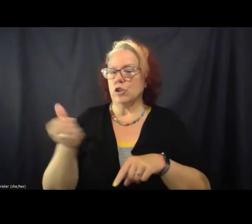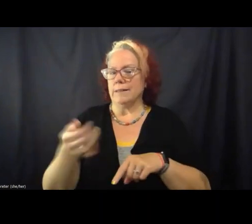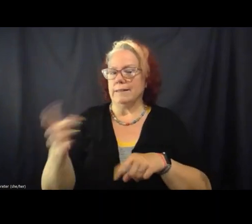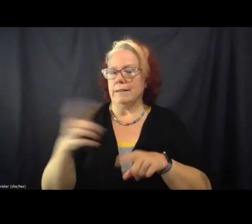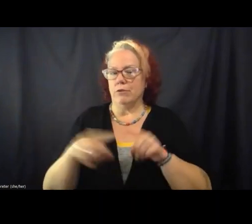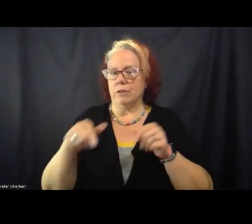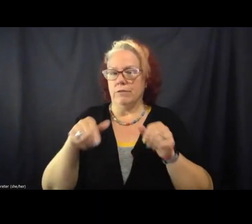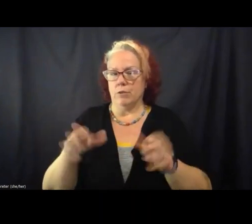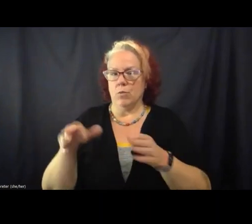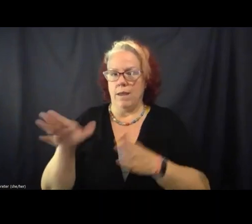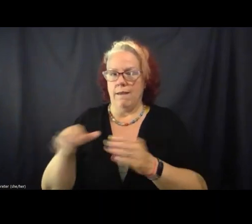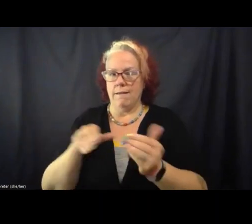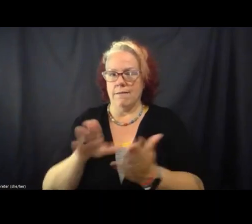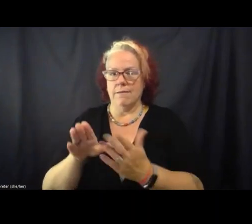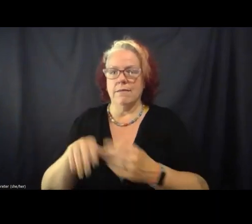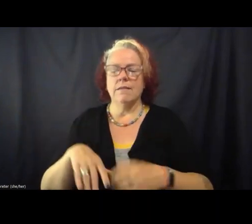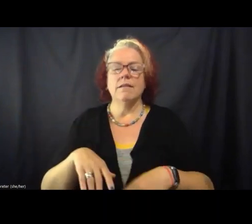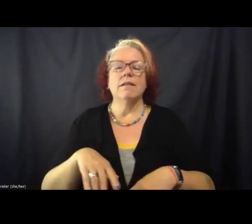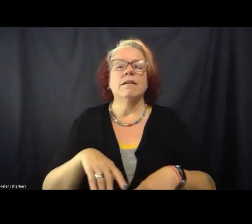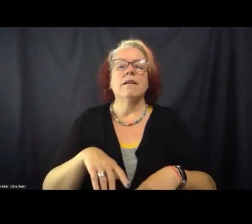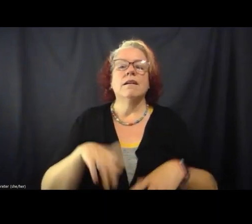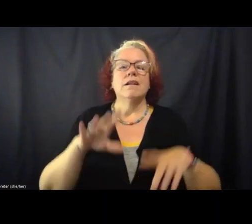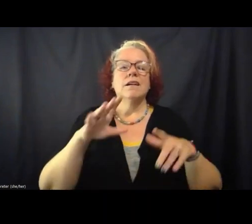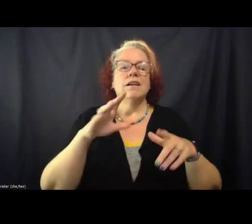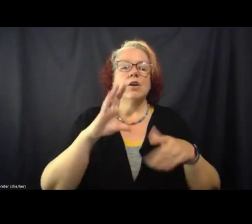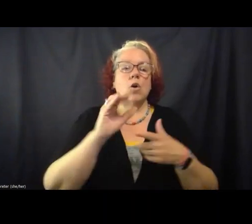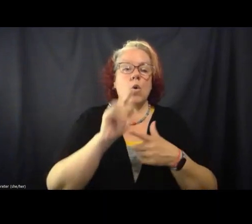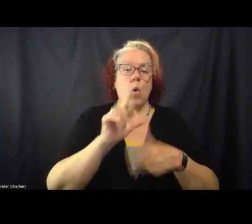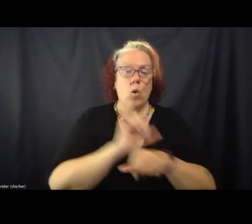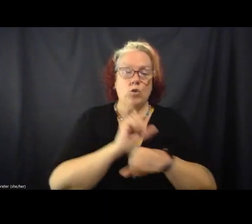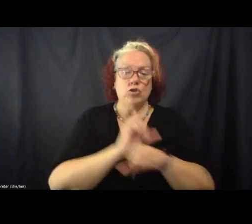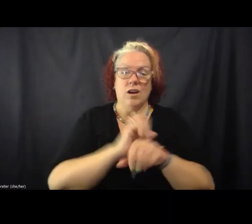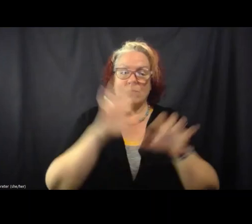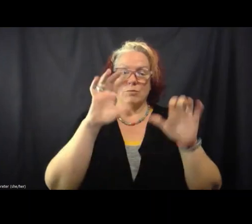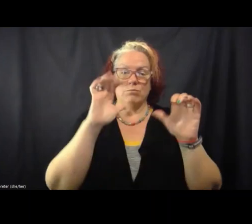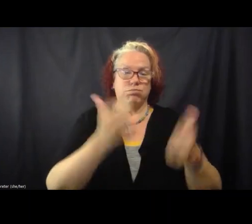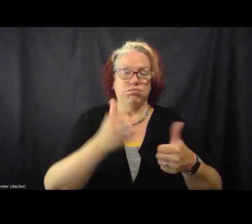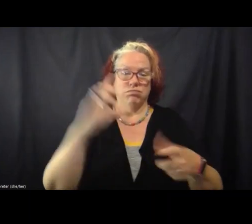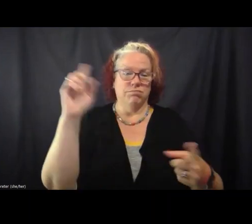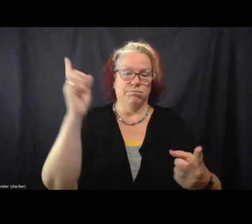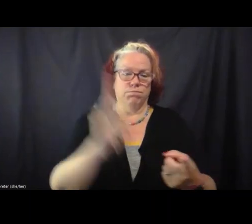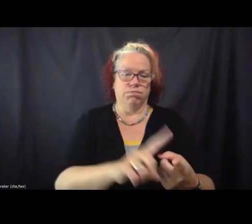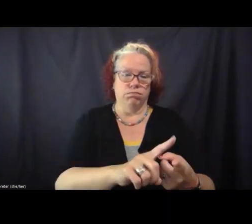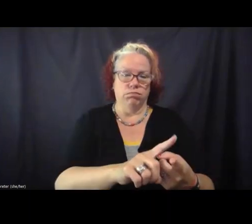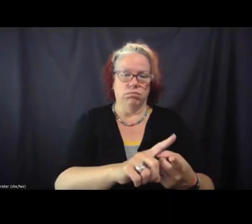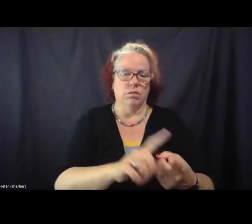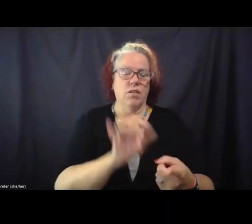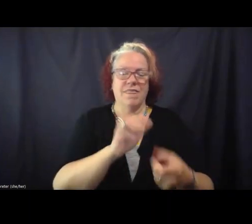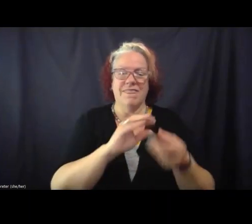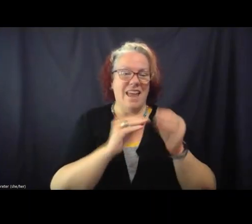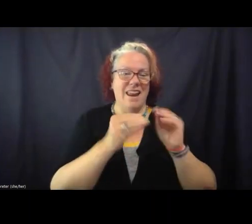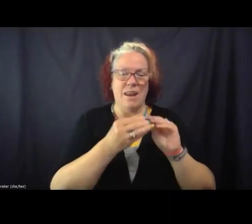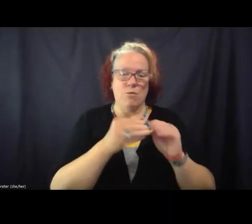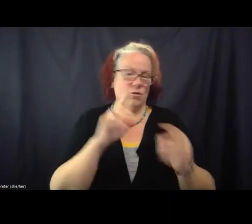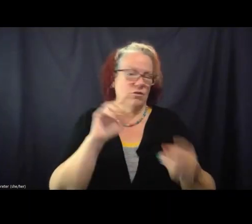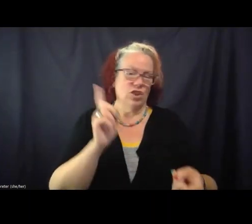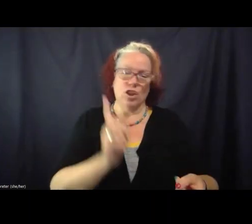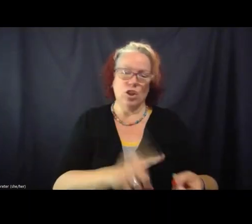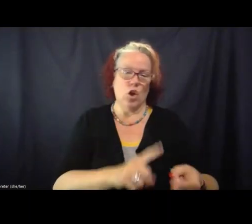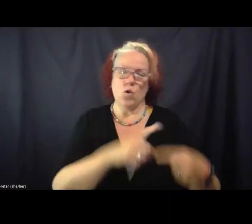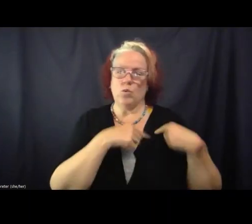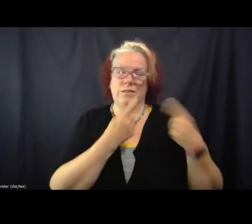rapid precipitous decline of coal jobs. And in fact, coal jobs are at their lowest total in Kentucky since the